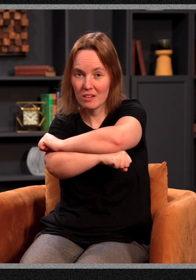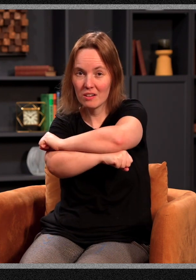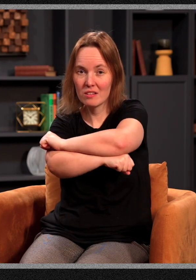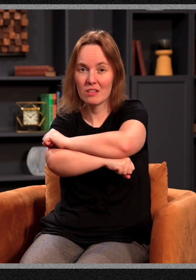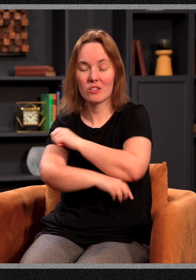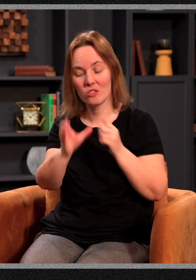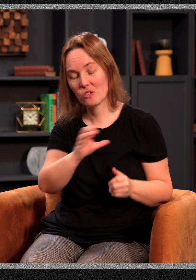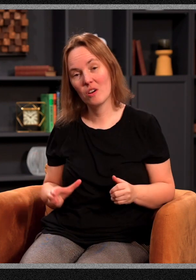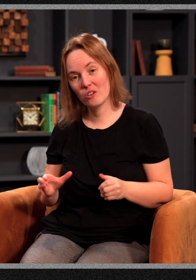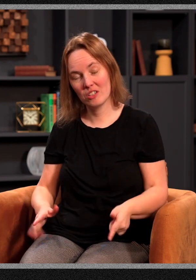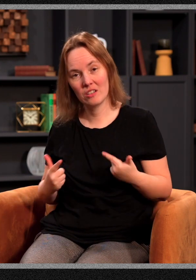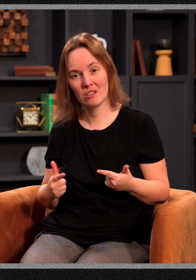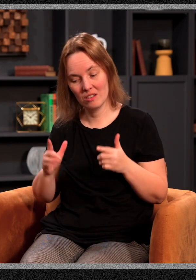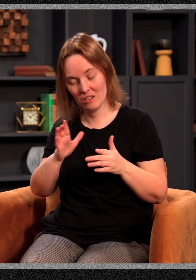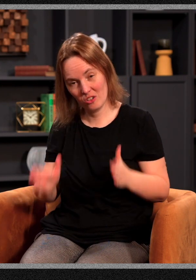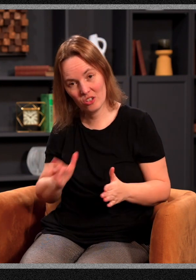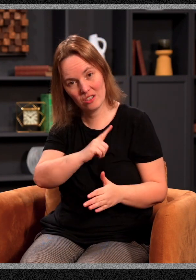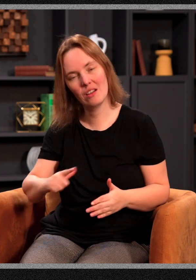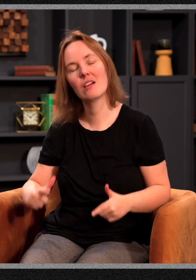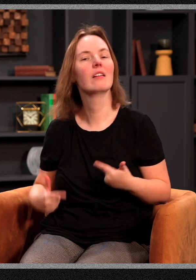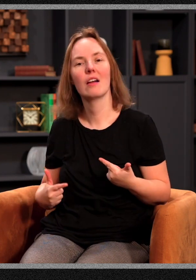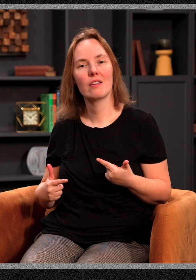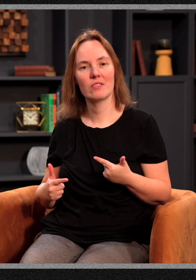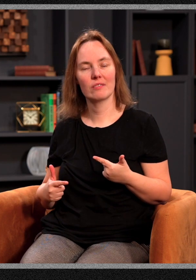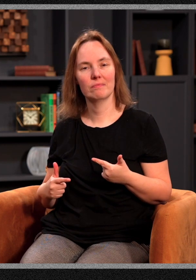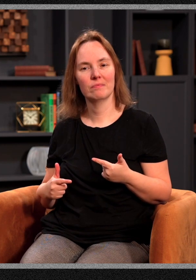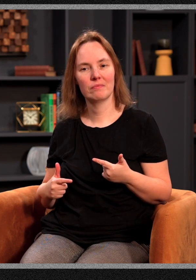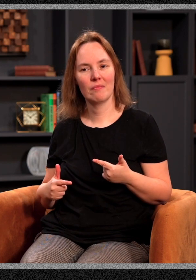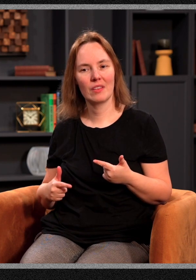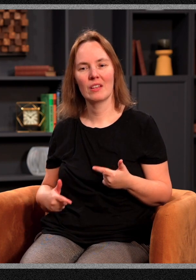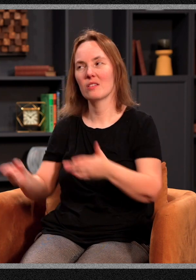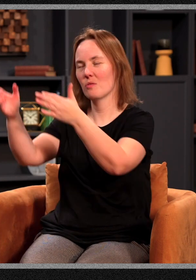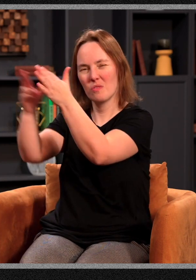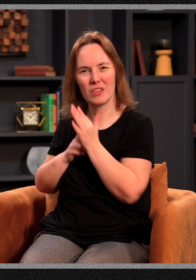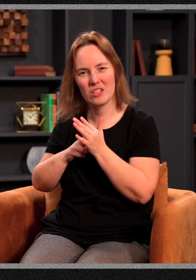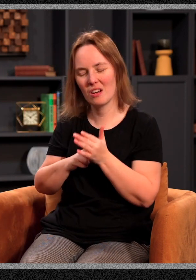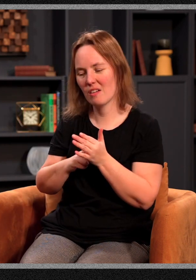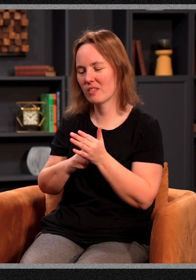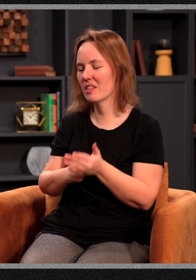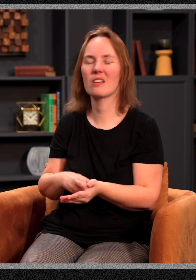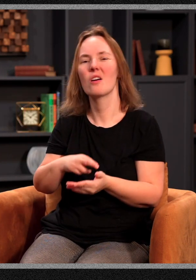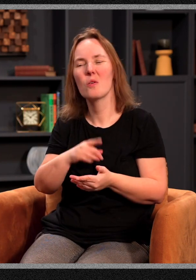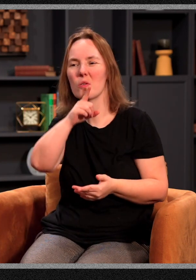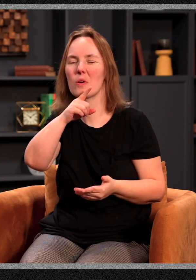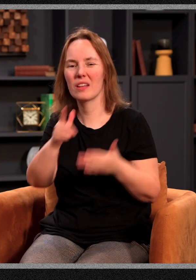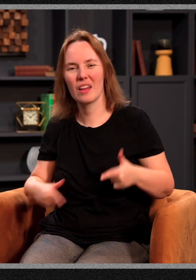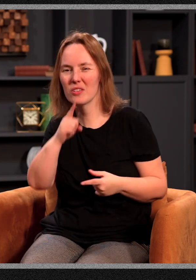to our Christian lives. The word of God is a revelation of this ultimate reality, of what really life is all about, the